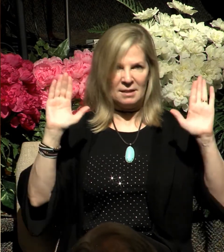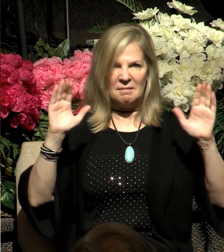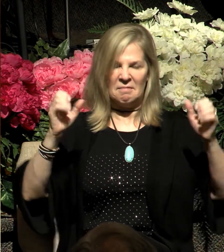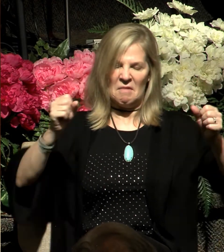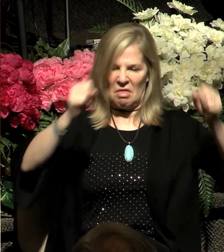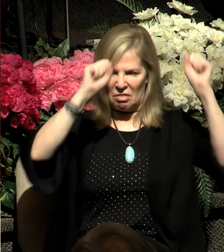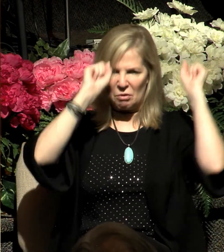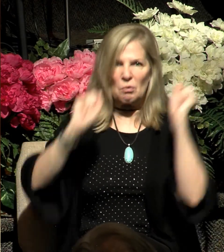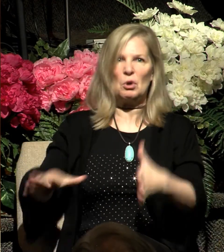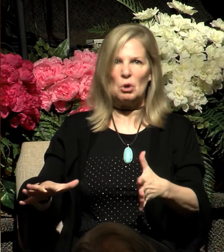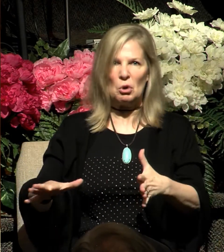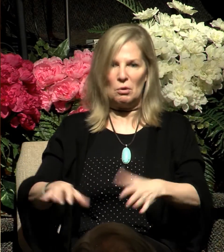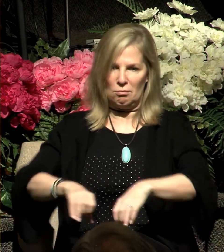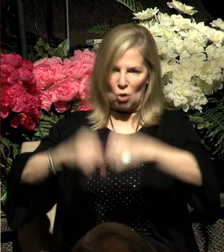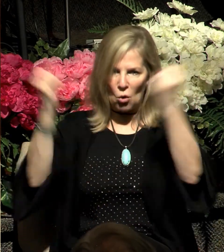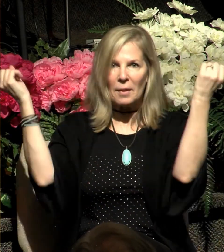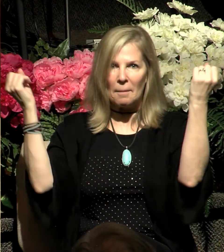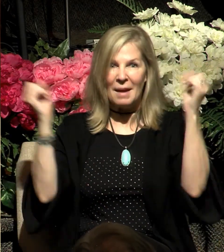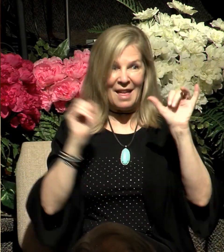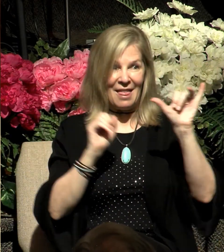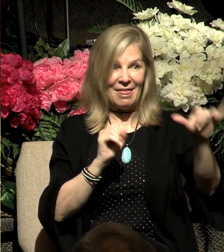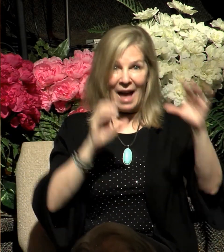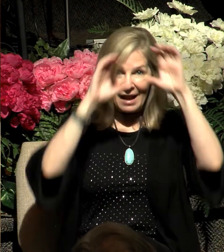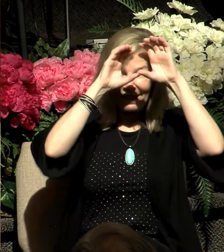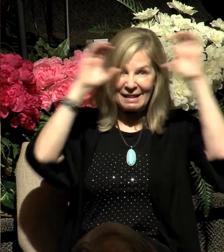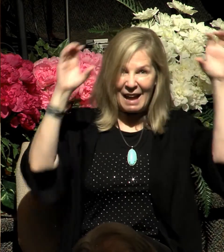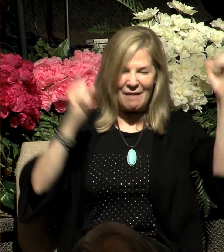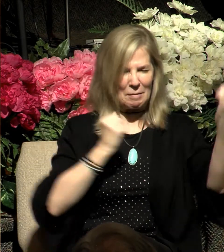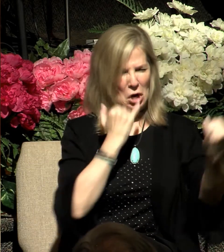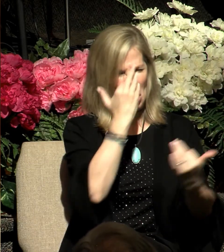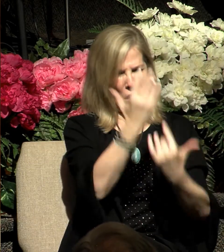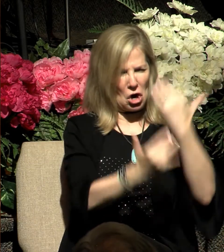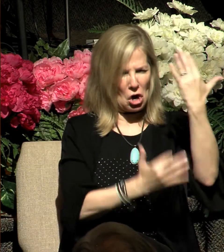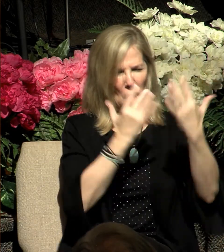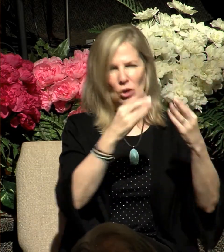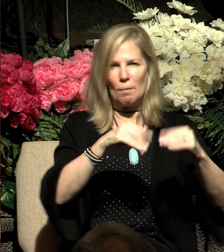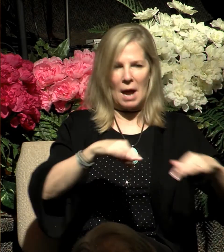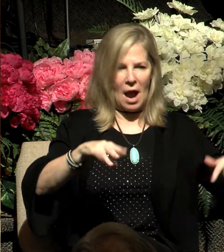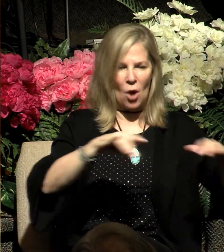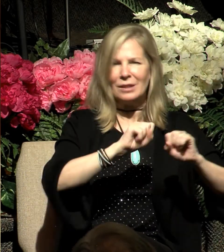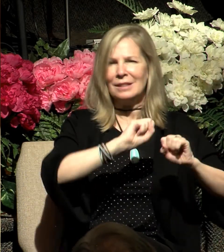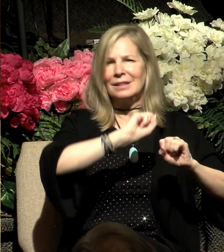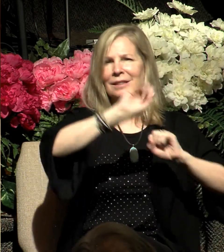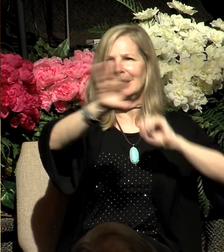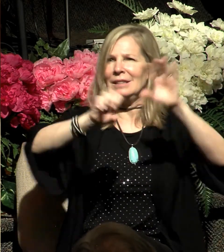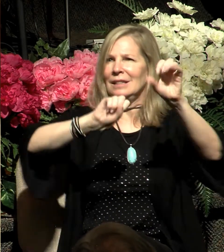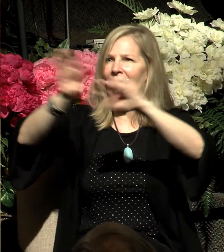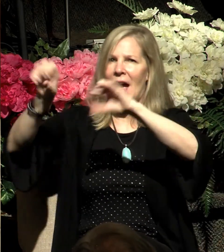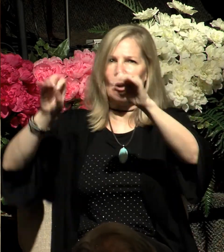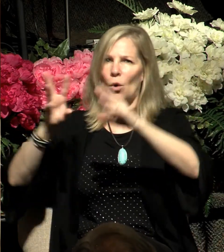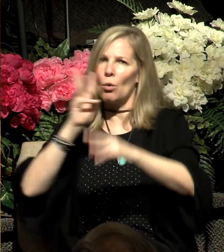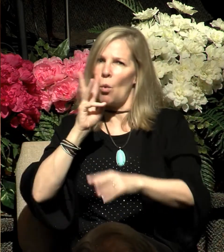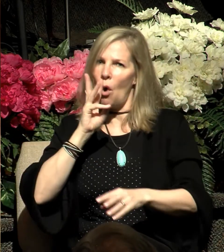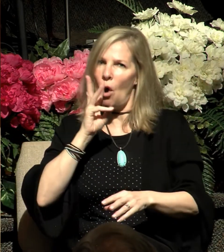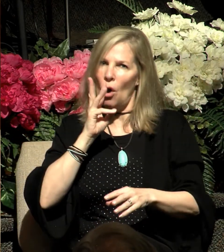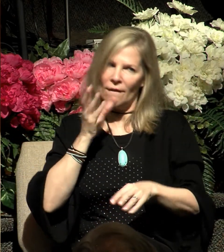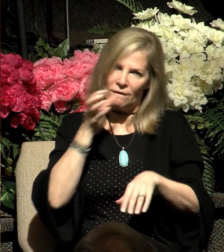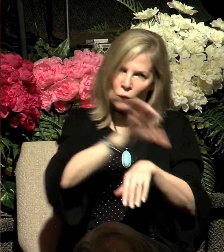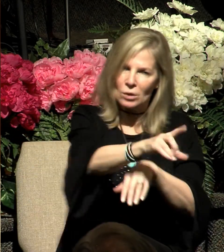he burned the golden calf to powder, scattered the powder on the water, made the sons of Israel drink it. What's really strange